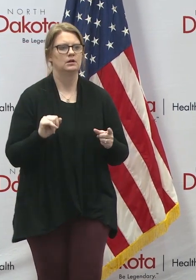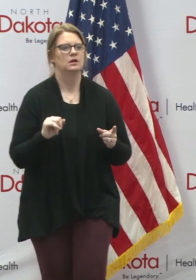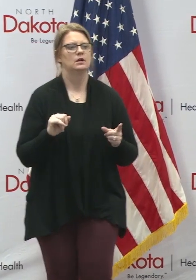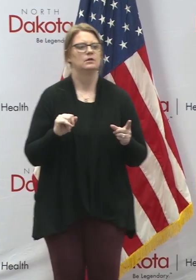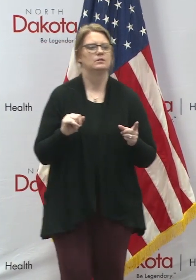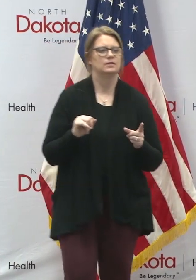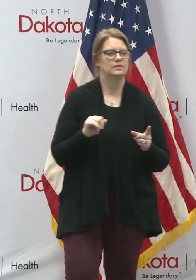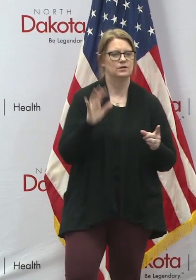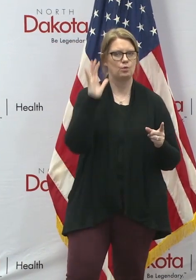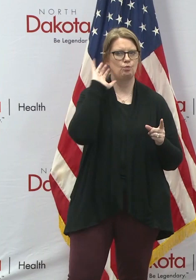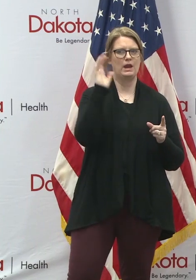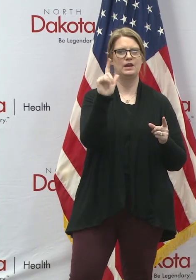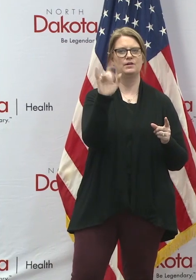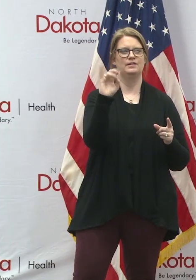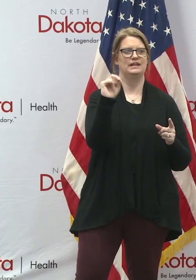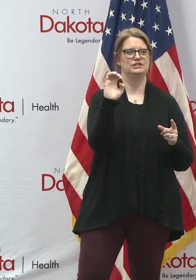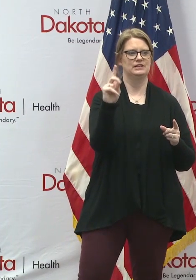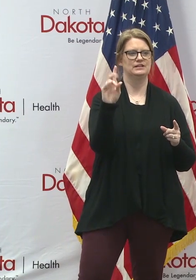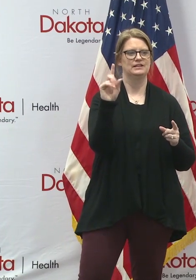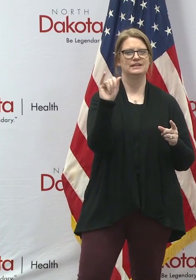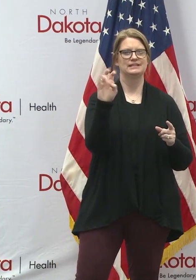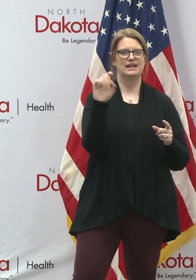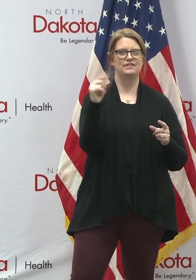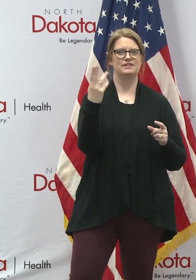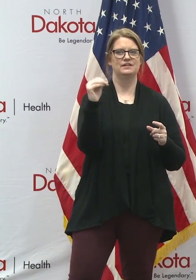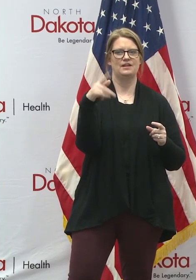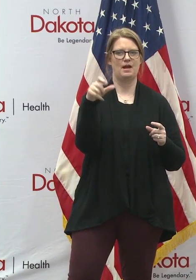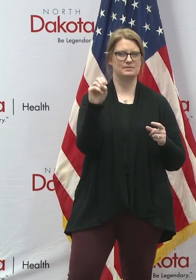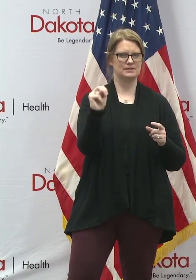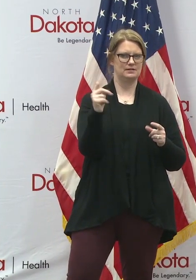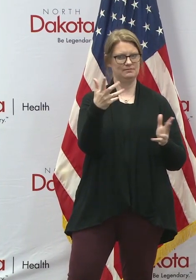Question from Radio Legend Dave Thompson leading us off again today.